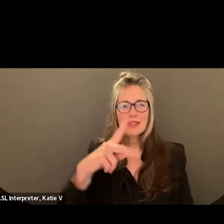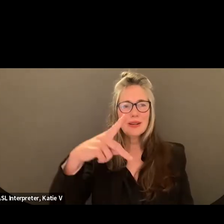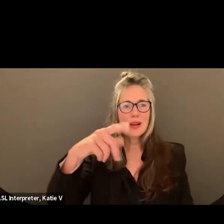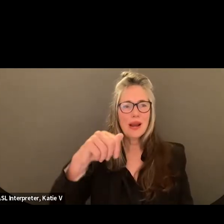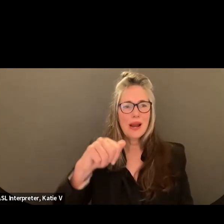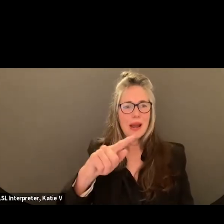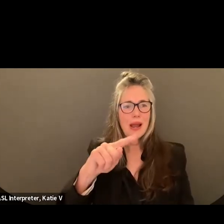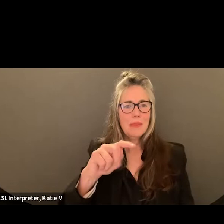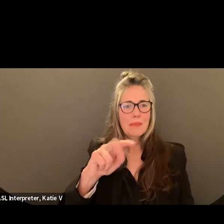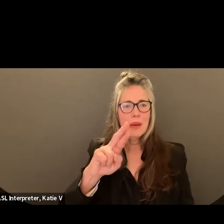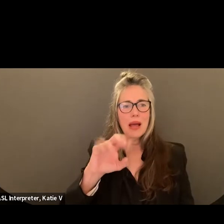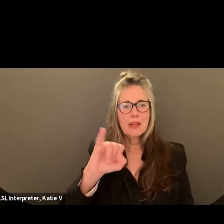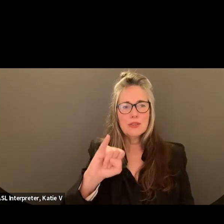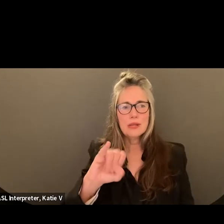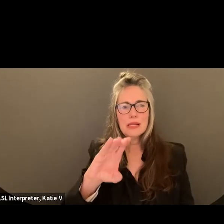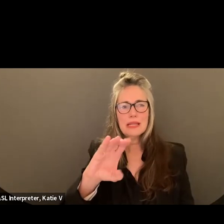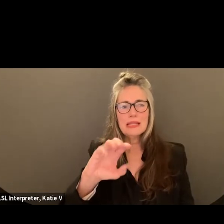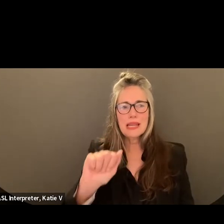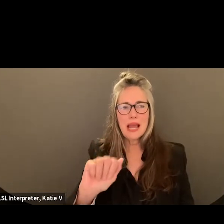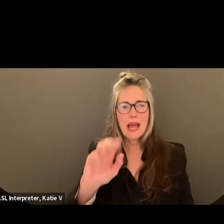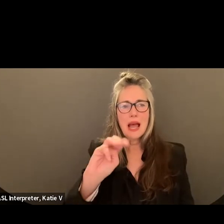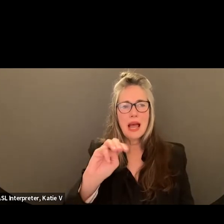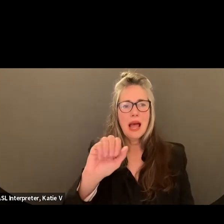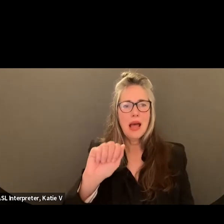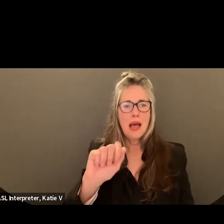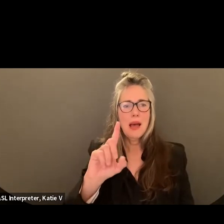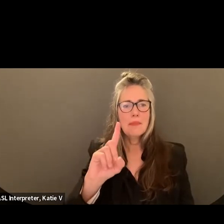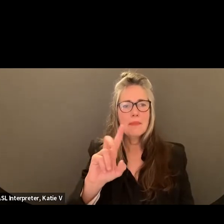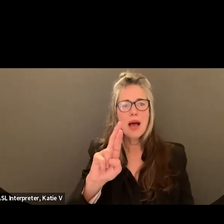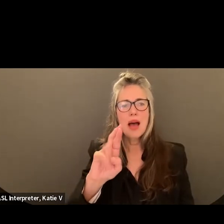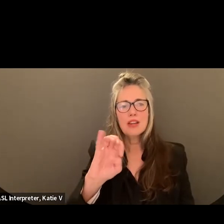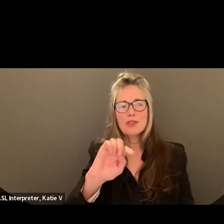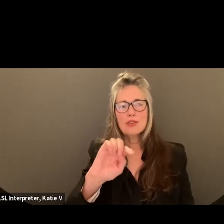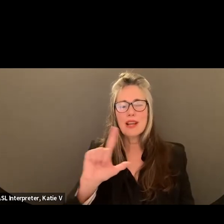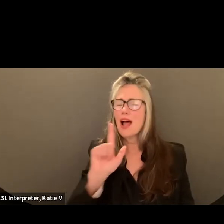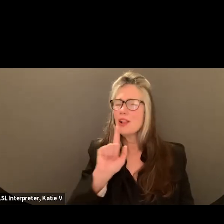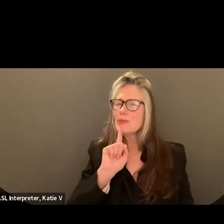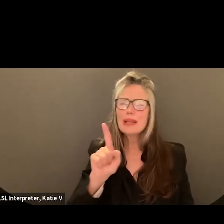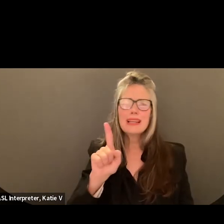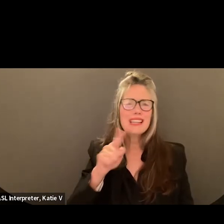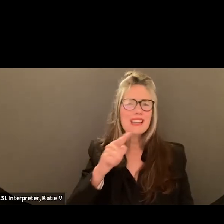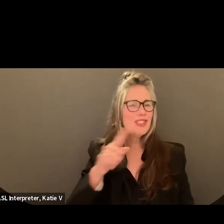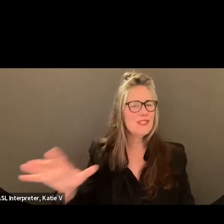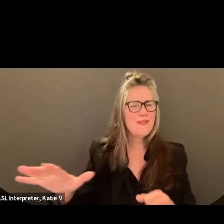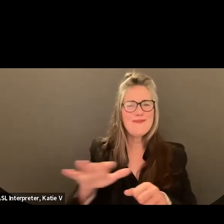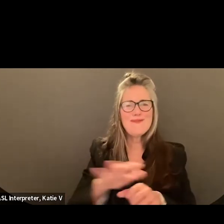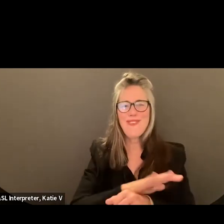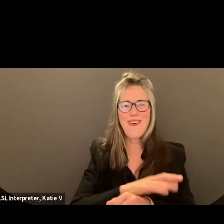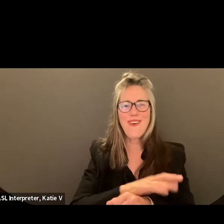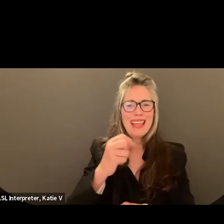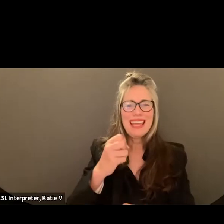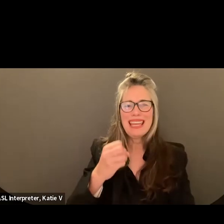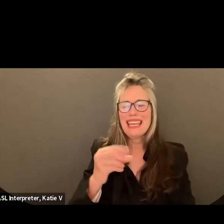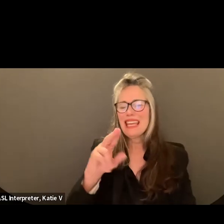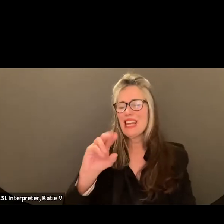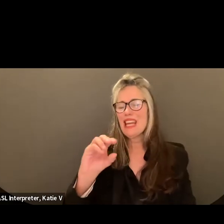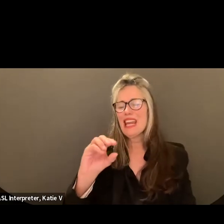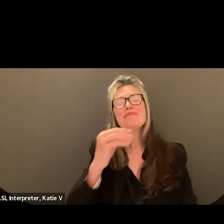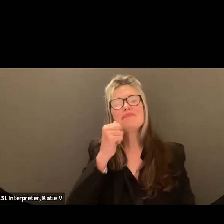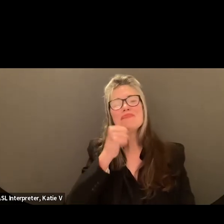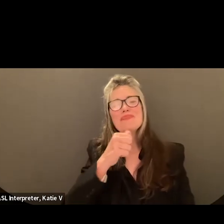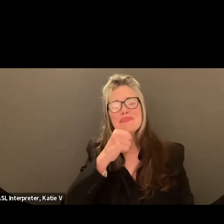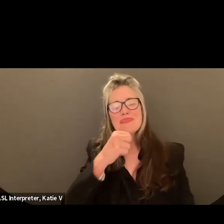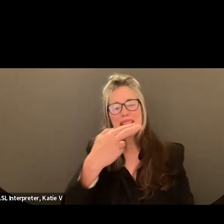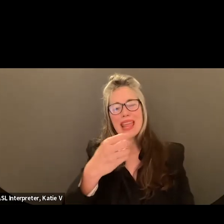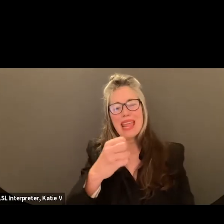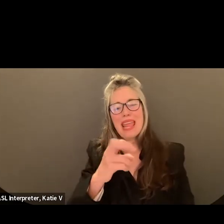Dr. Madrigal is a true heroine because she puts forth 150% year round to provide several ongoing